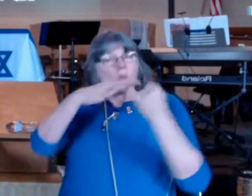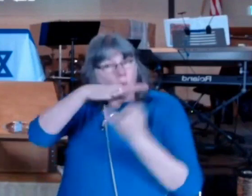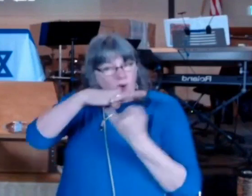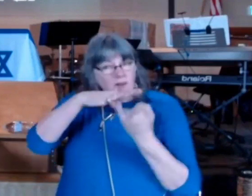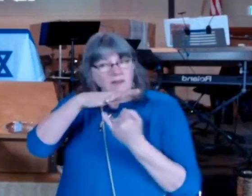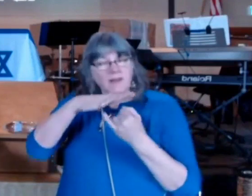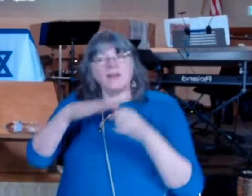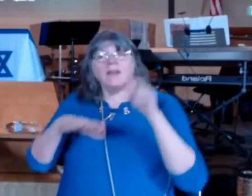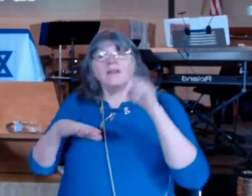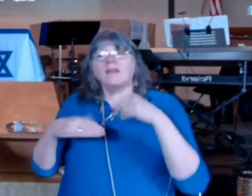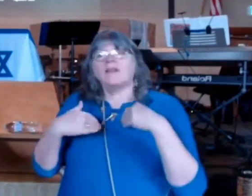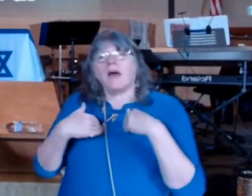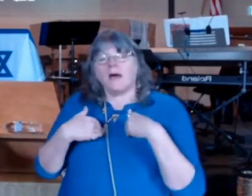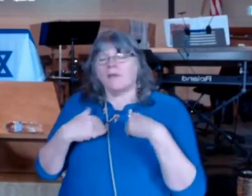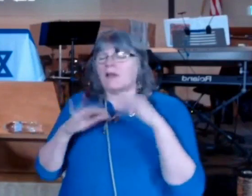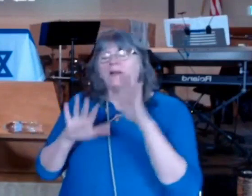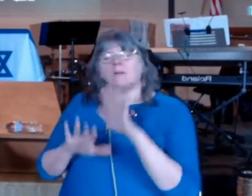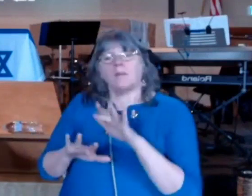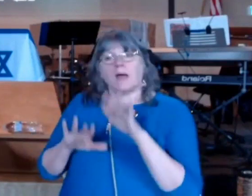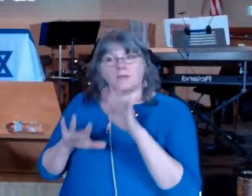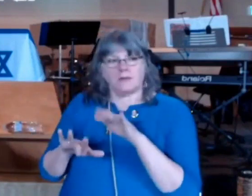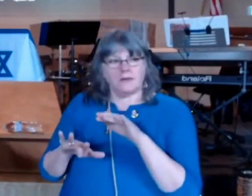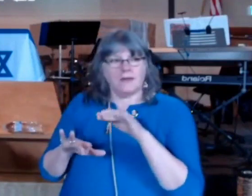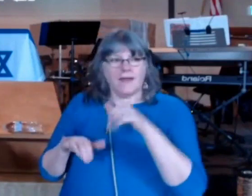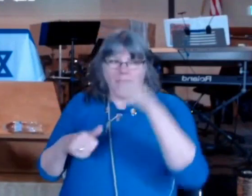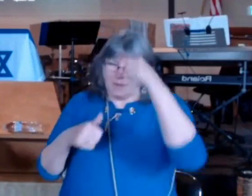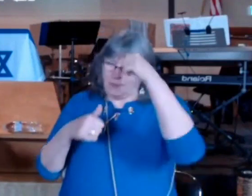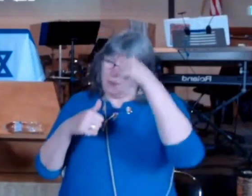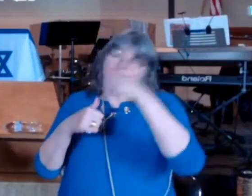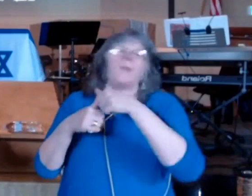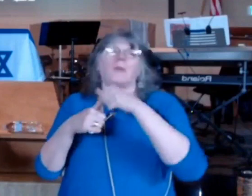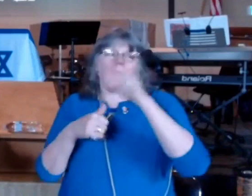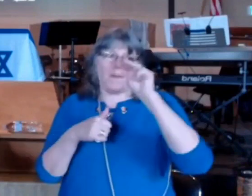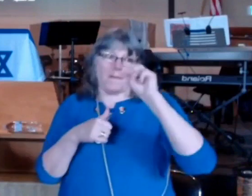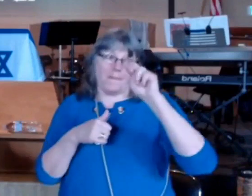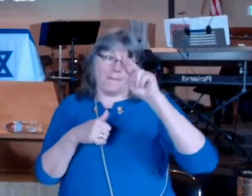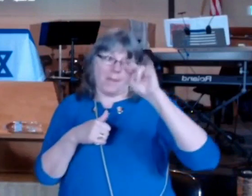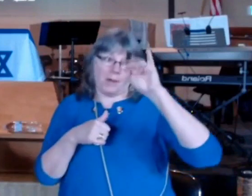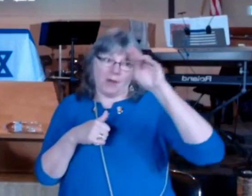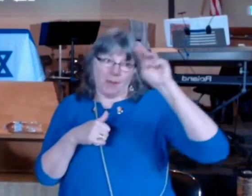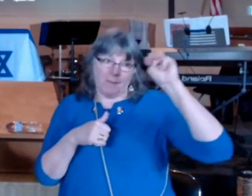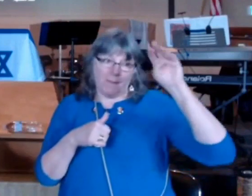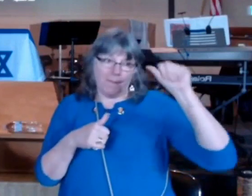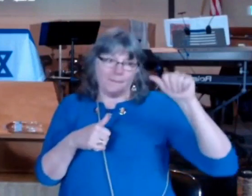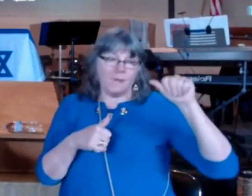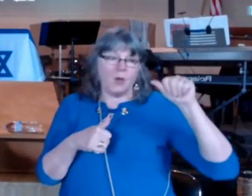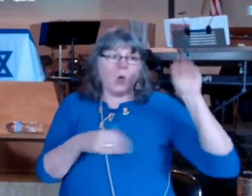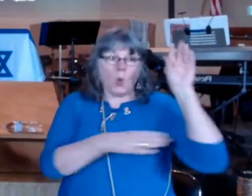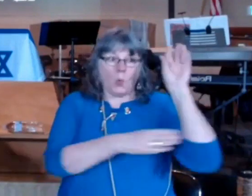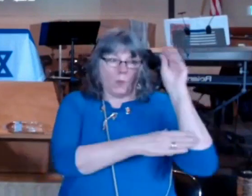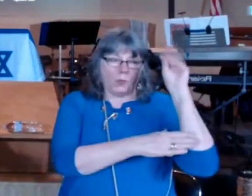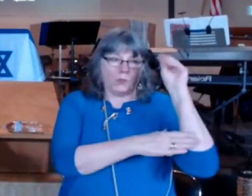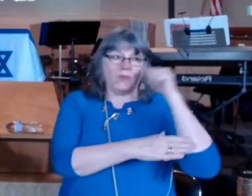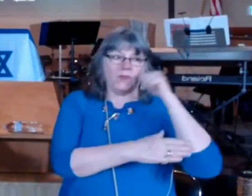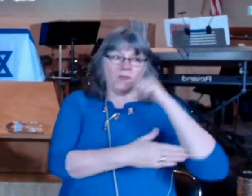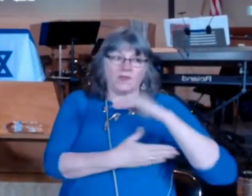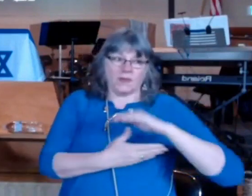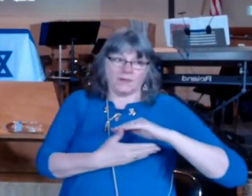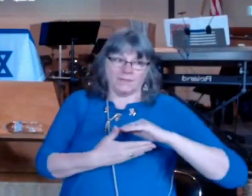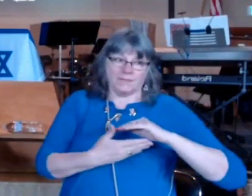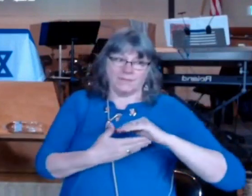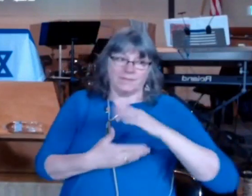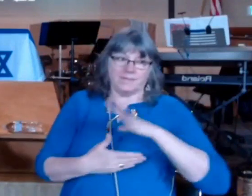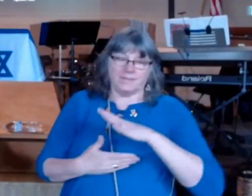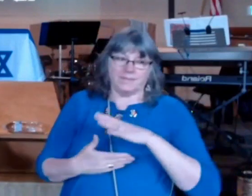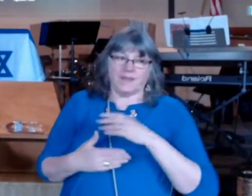if you remember when Miriam who became leprous because of her criticizing